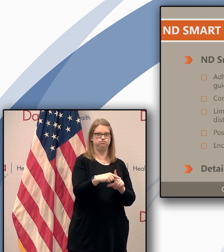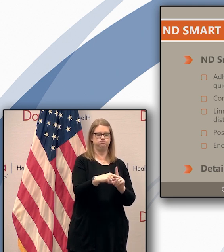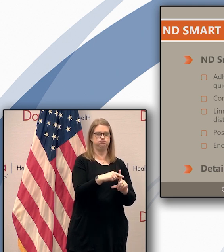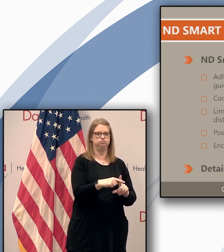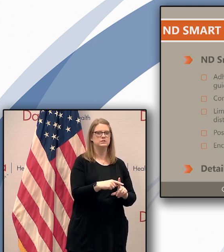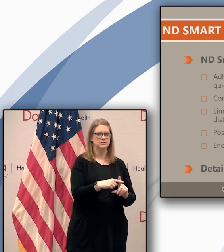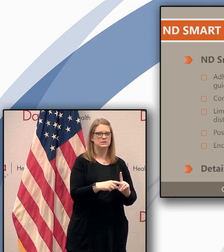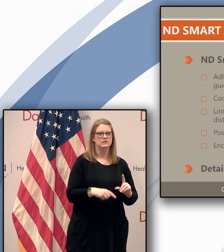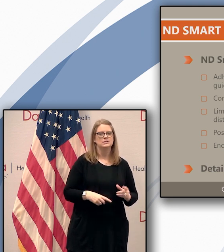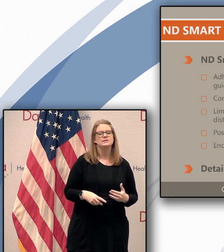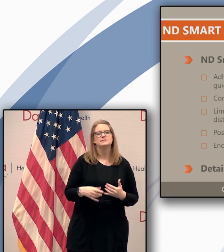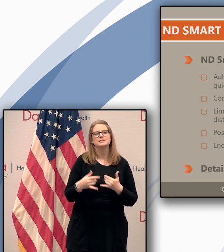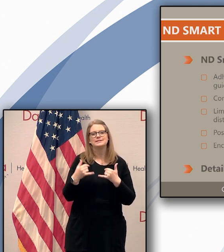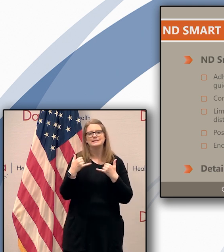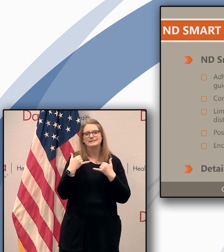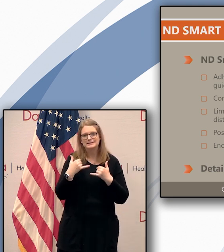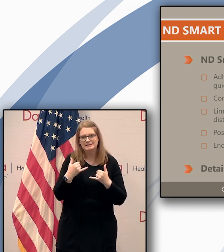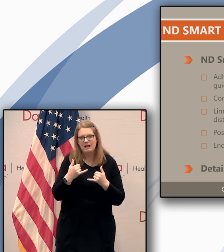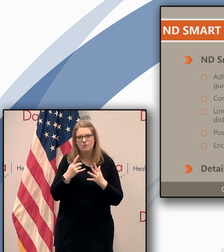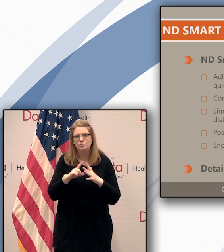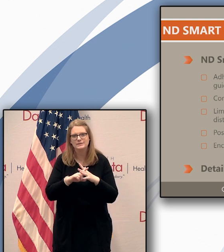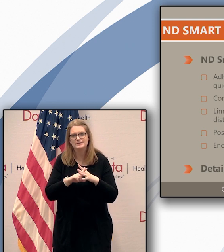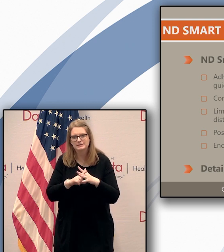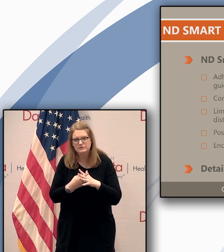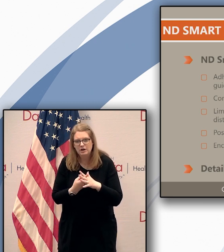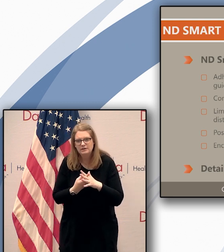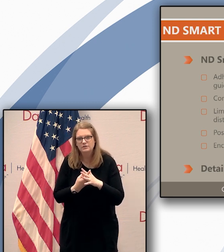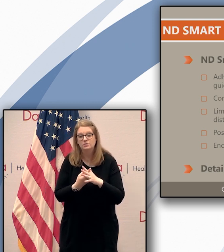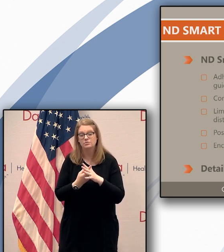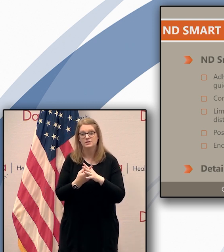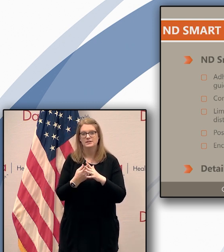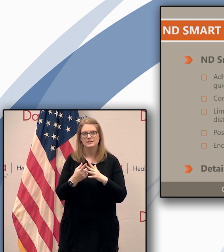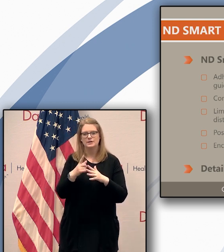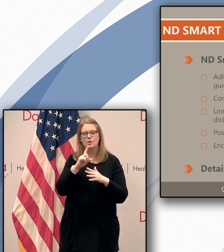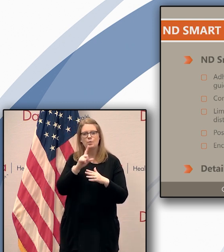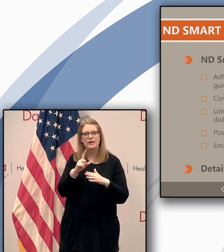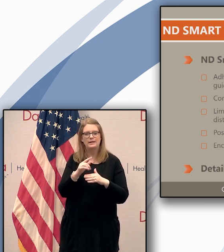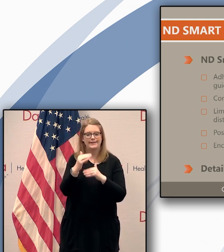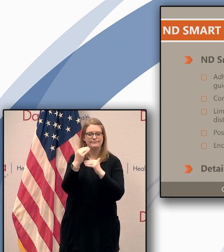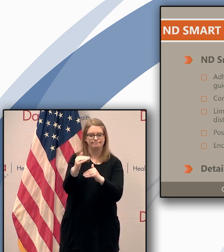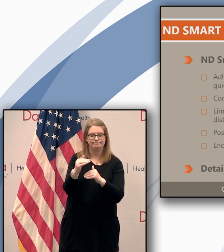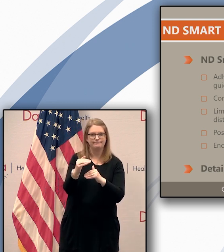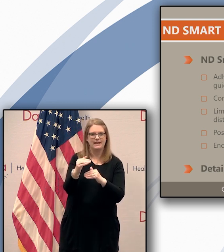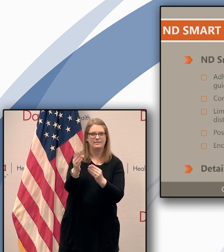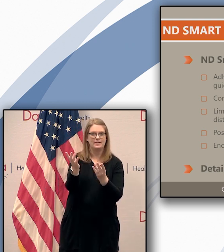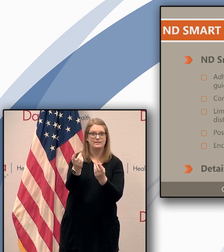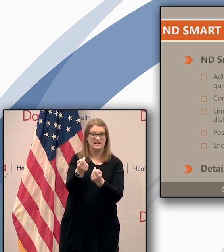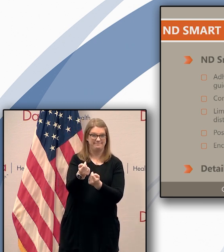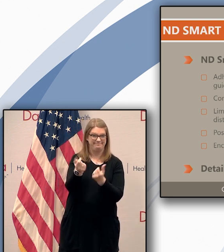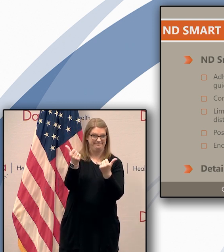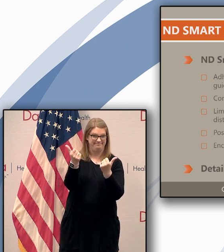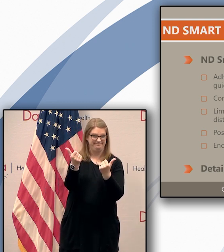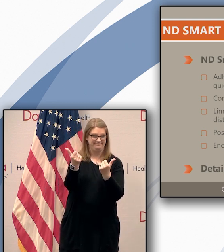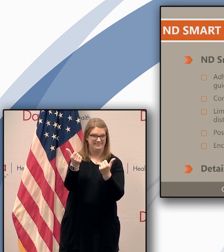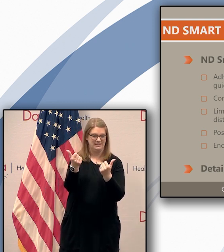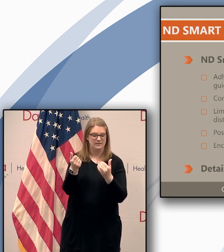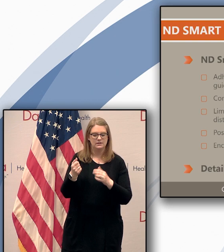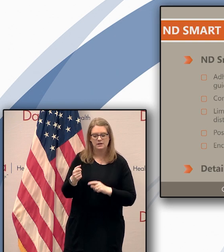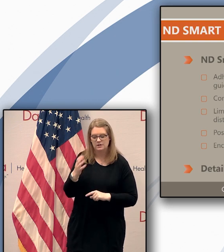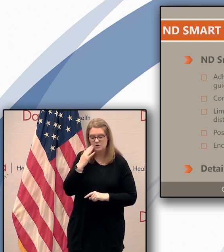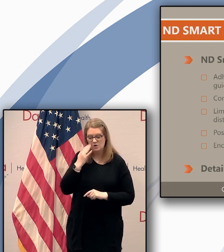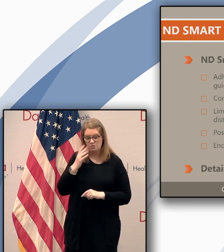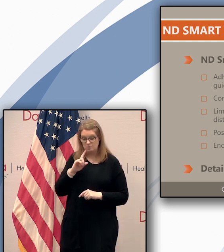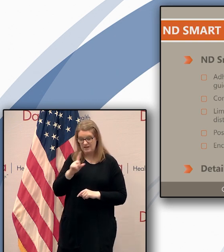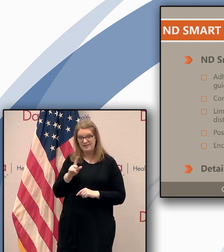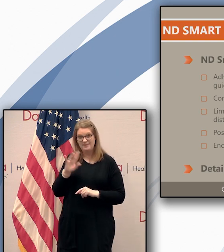releasing uh restrictions uh the light touch that we've had on the seven percent of jobs in north dakota